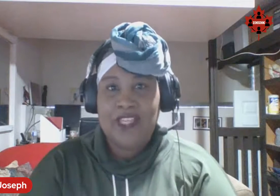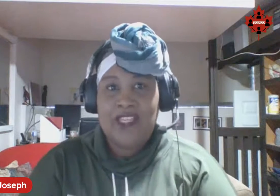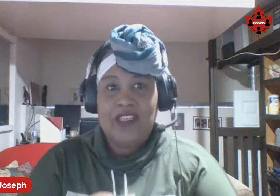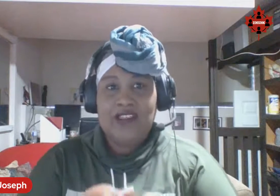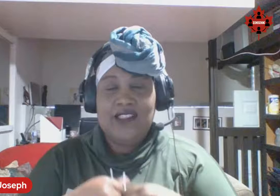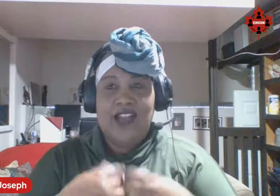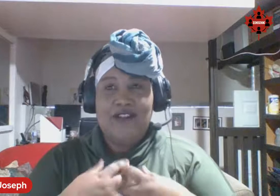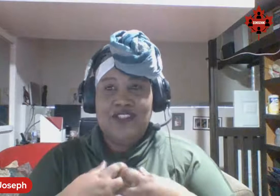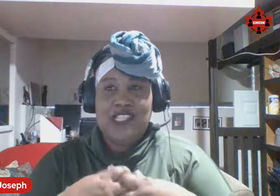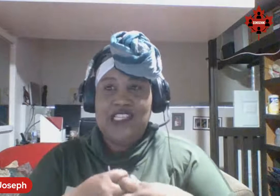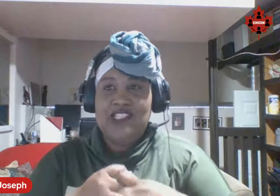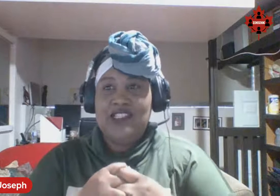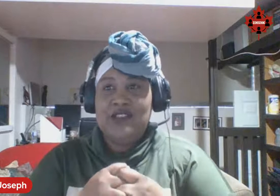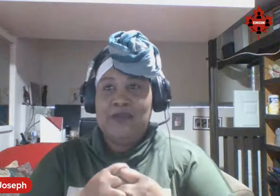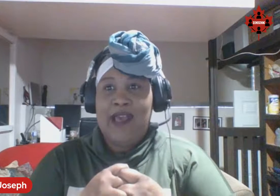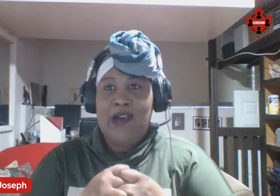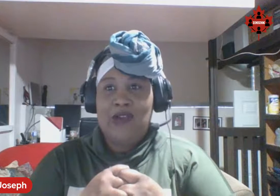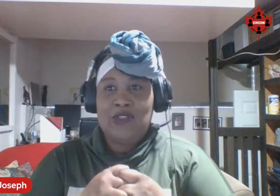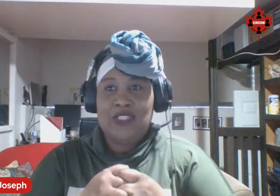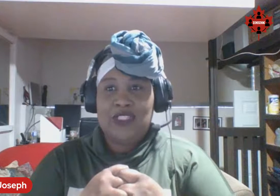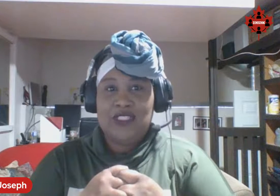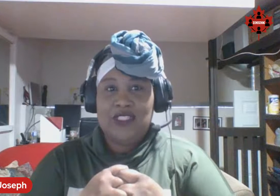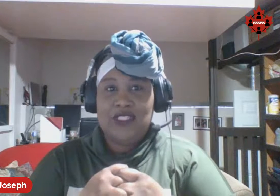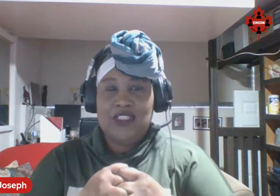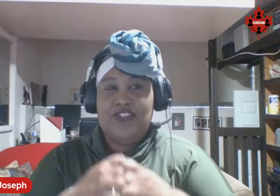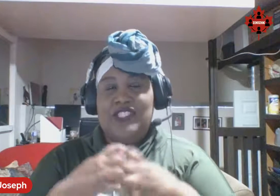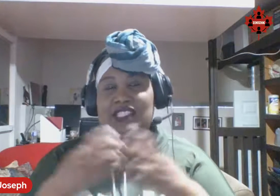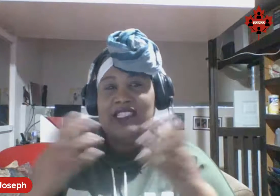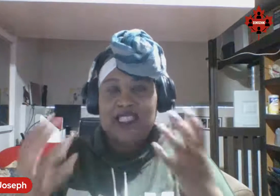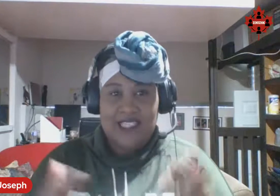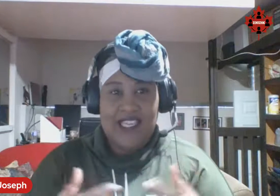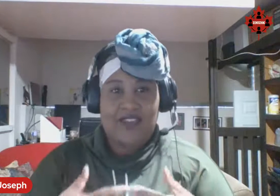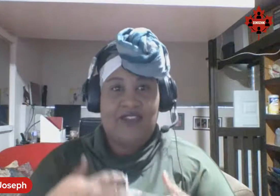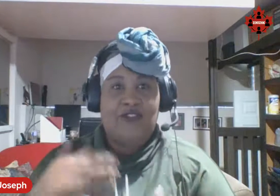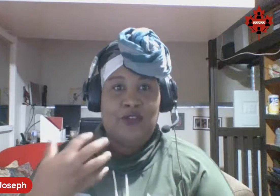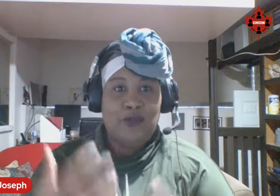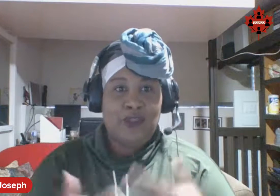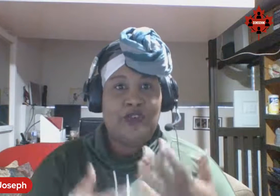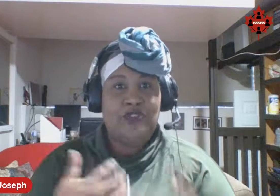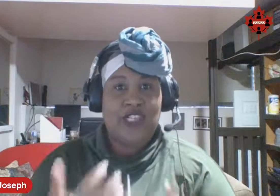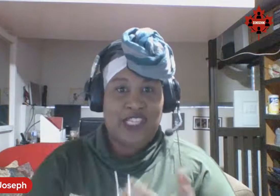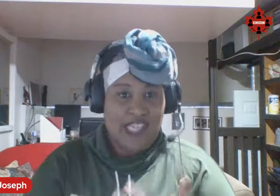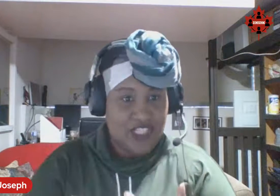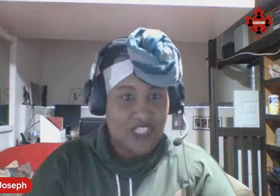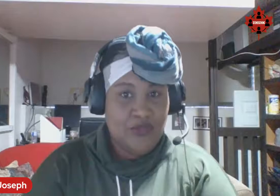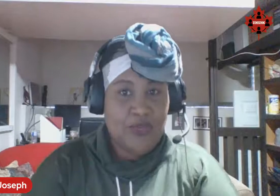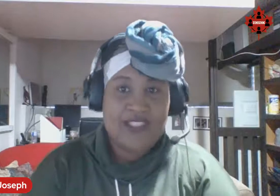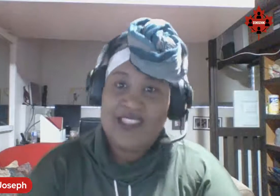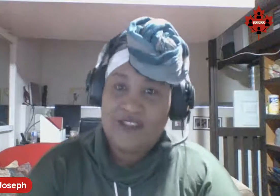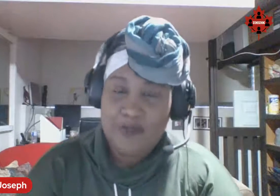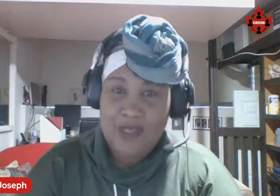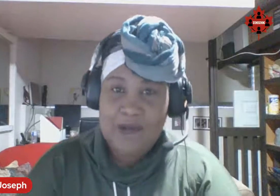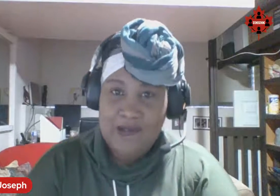this conversation is about to facilitate a verbal communication with Deaf people,